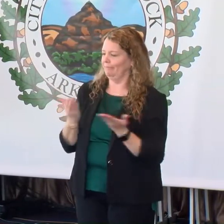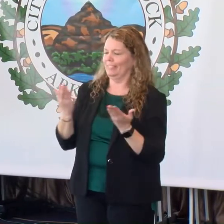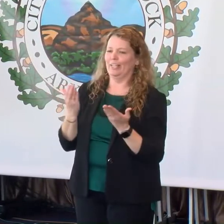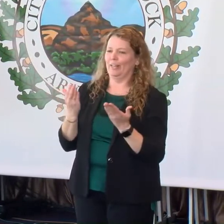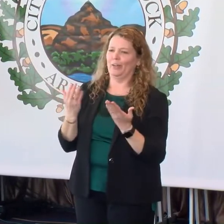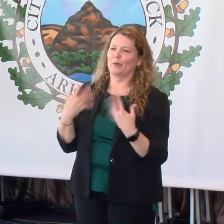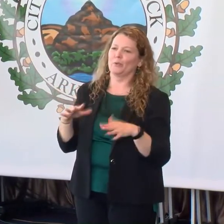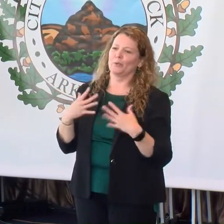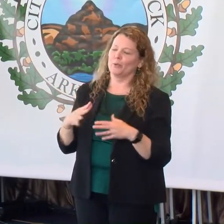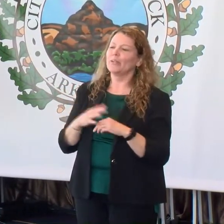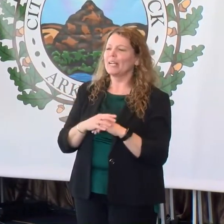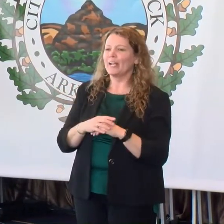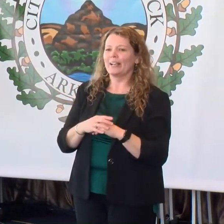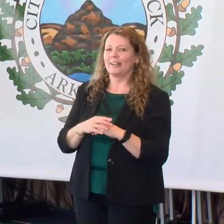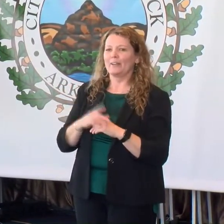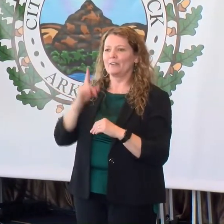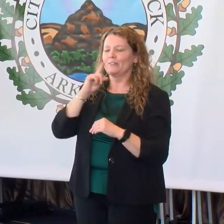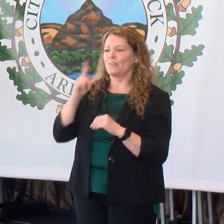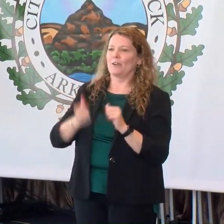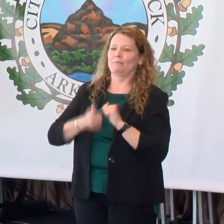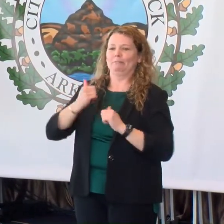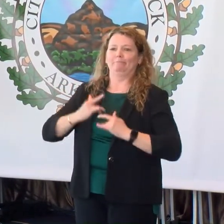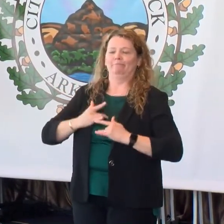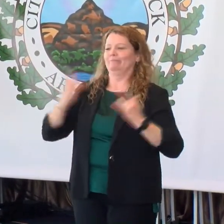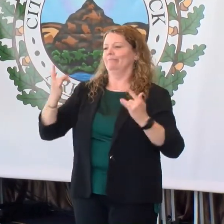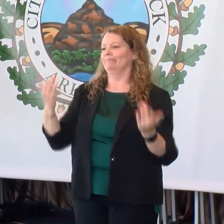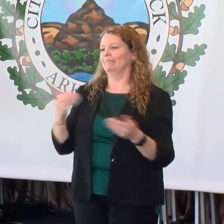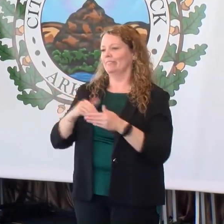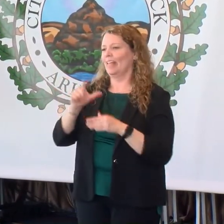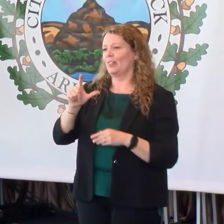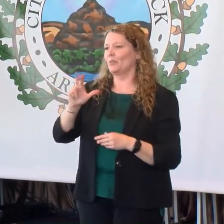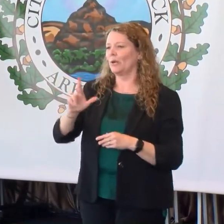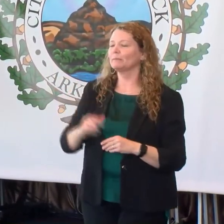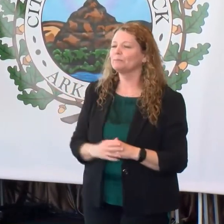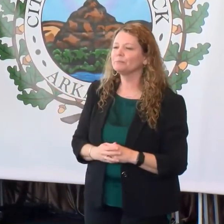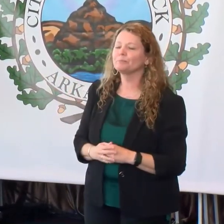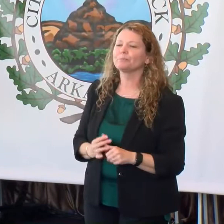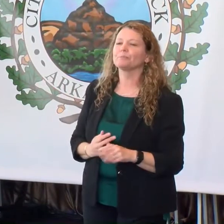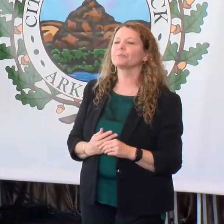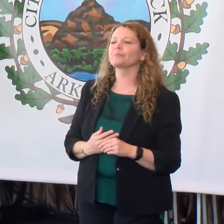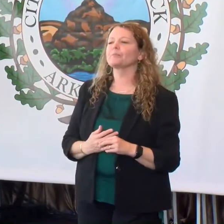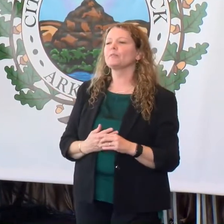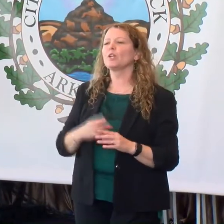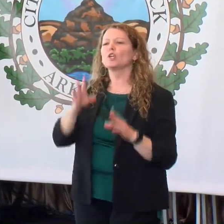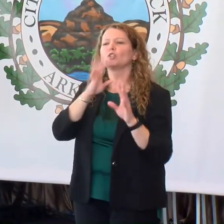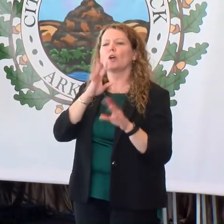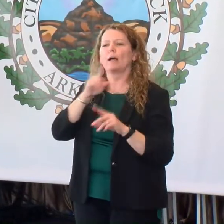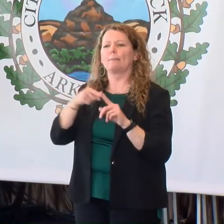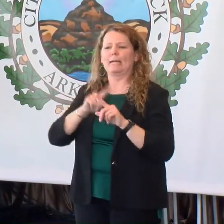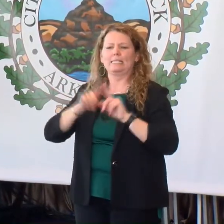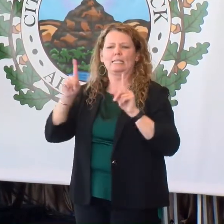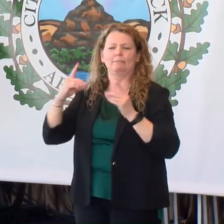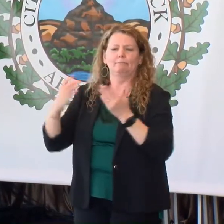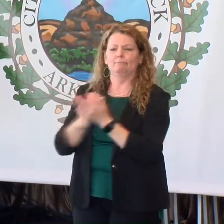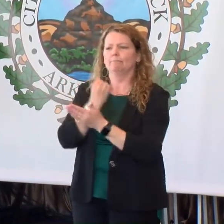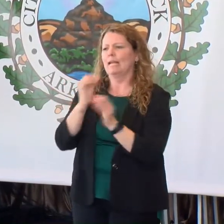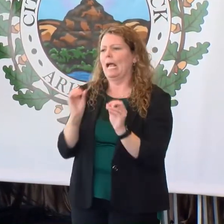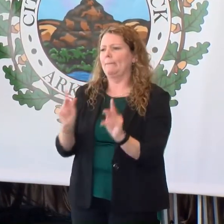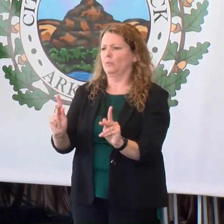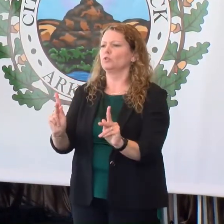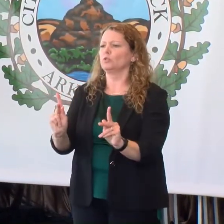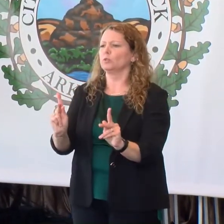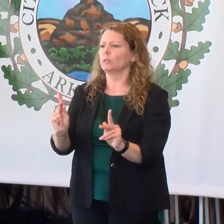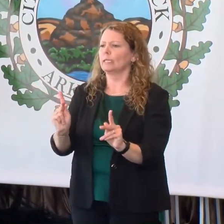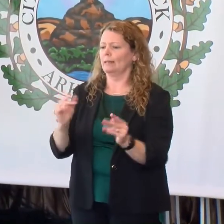attractions, and certainly one of Little Rock's greatest attractions. I want to talk to you about opportunity, because that's what